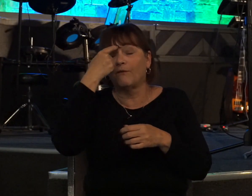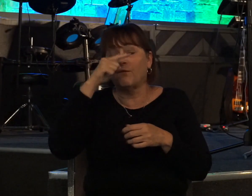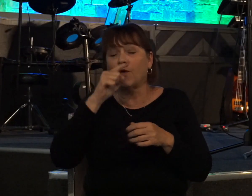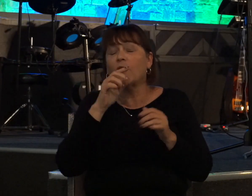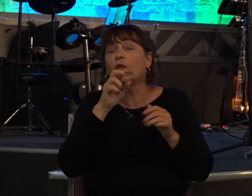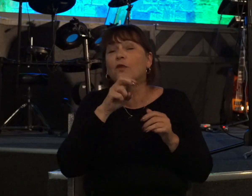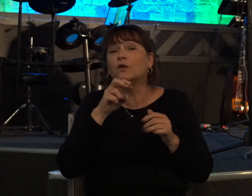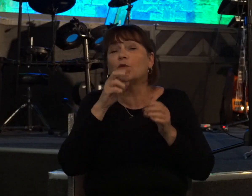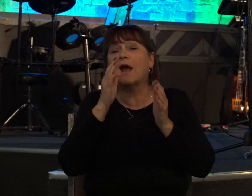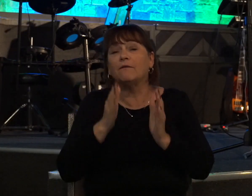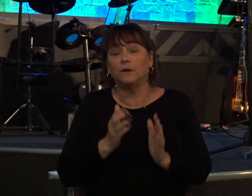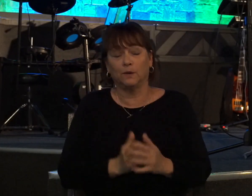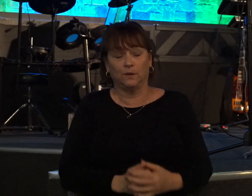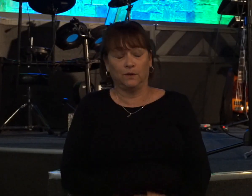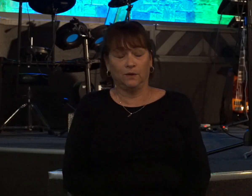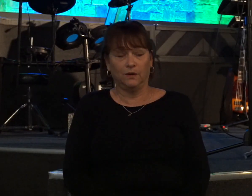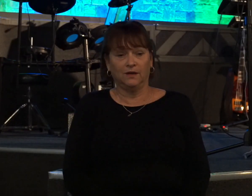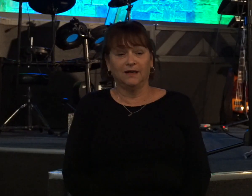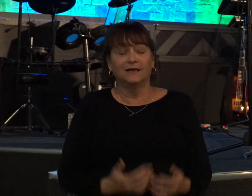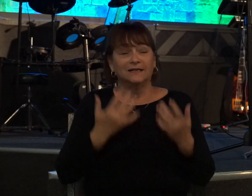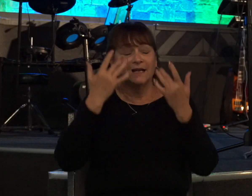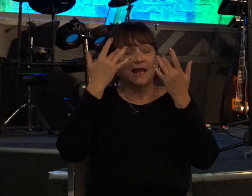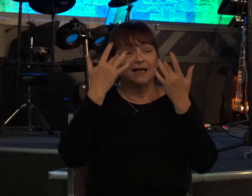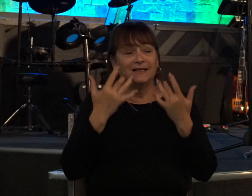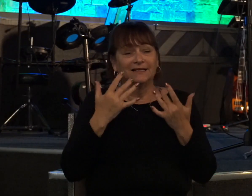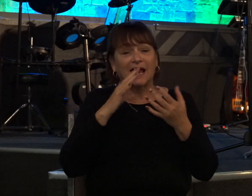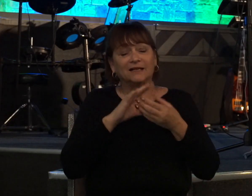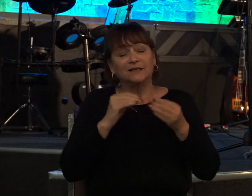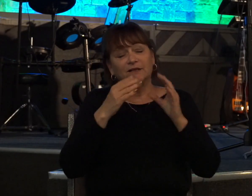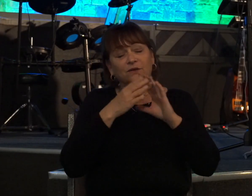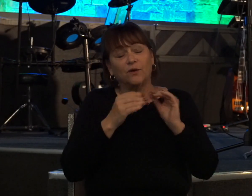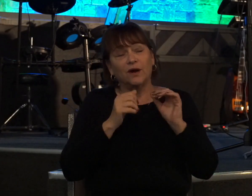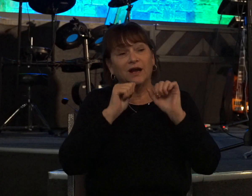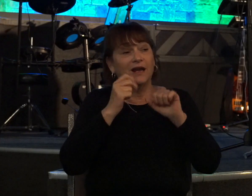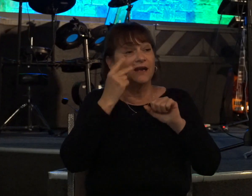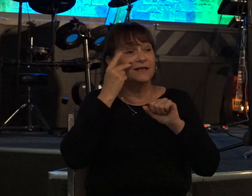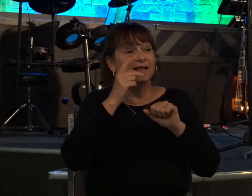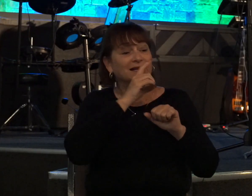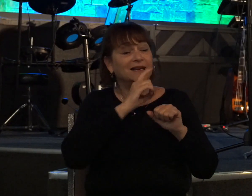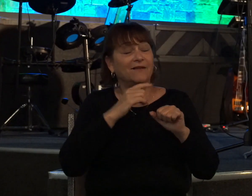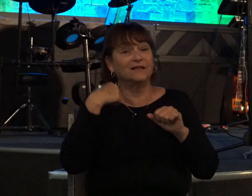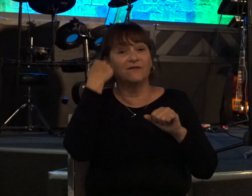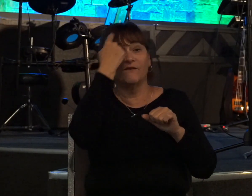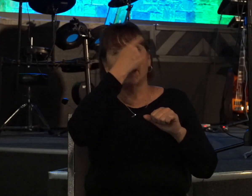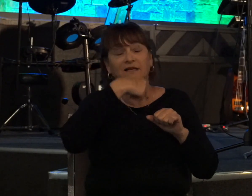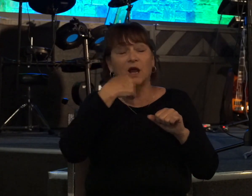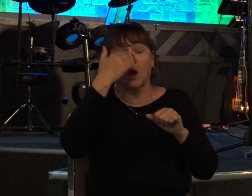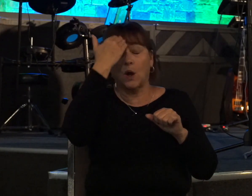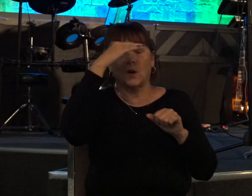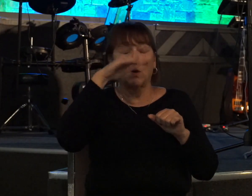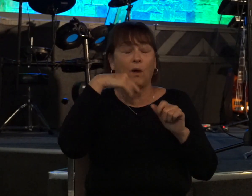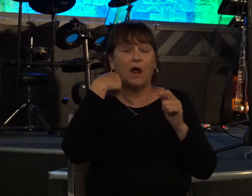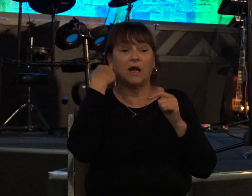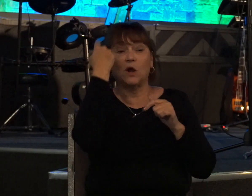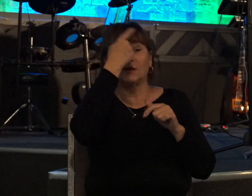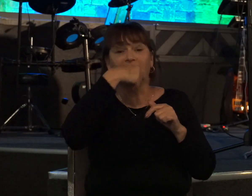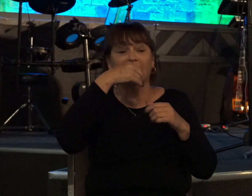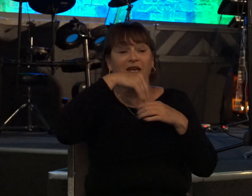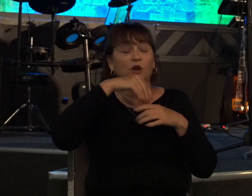and can't you just see david's face as he's being i don't know what david looks like to you in your mind i know what he looks like in mine